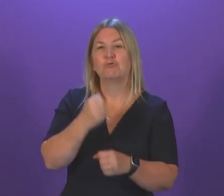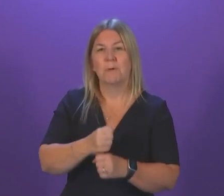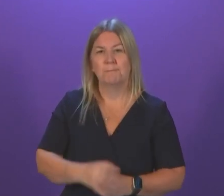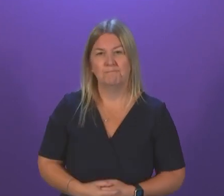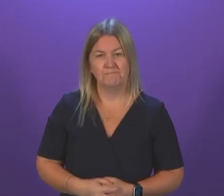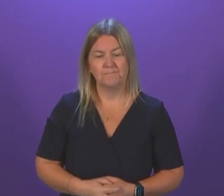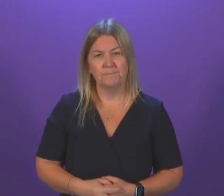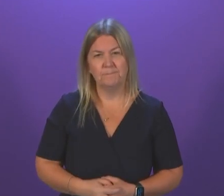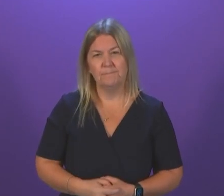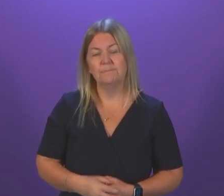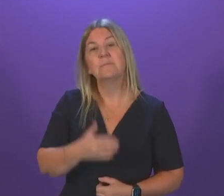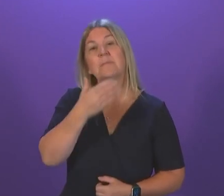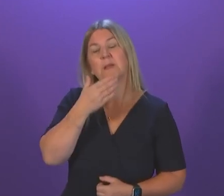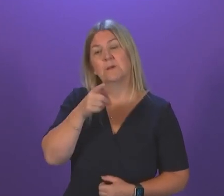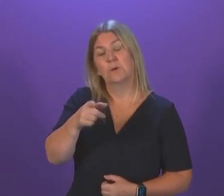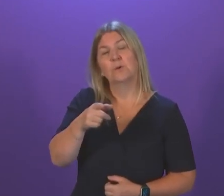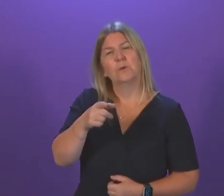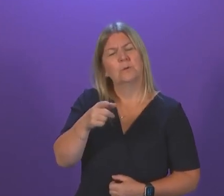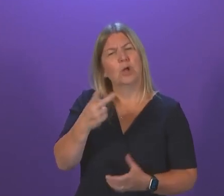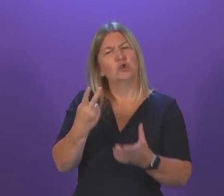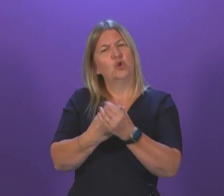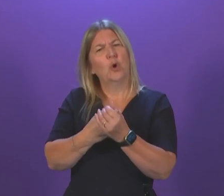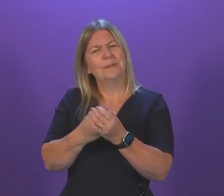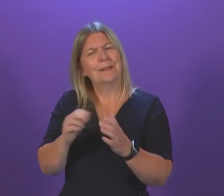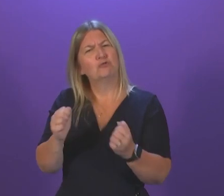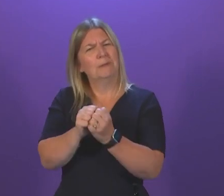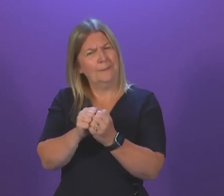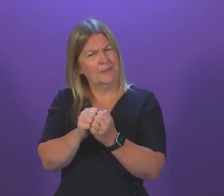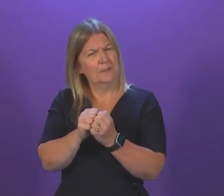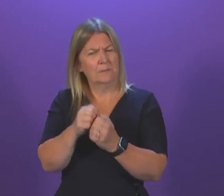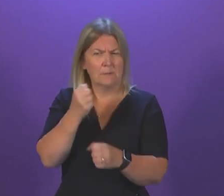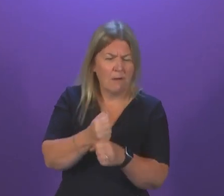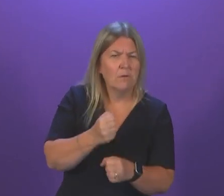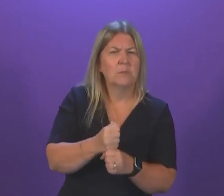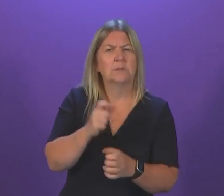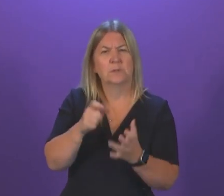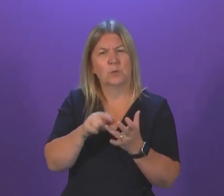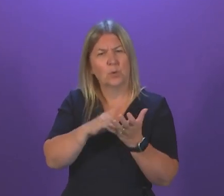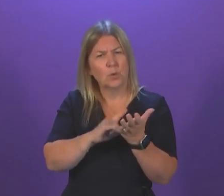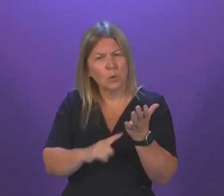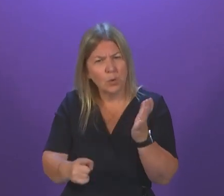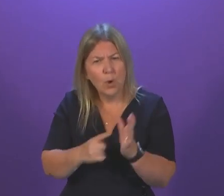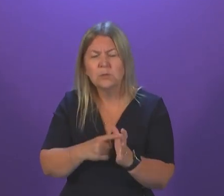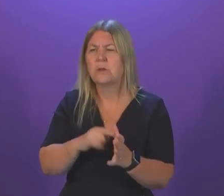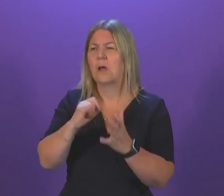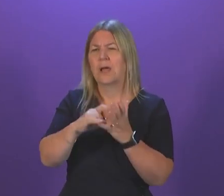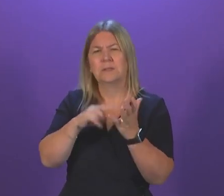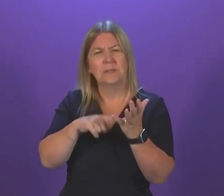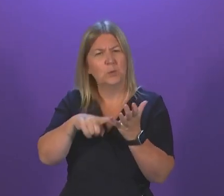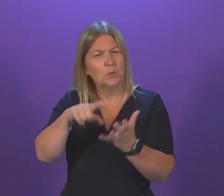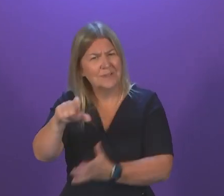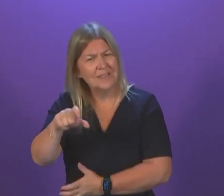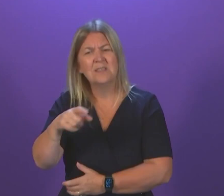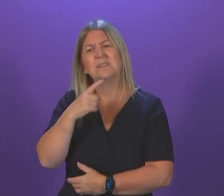to the joint agreement signed by the Scottish Government and organisations such as COSLA, the STUC and the Institute of Directors which states that